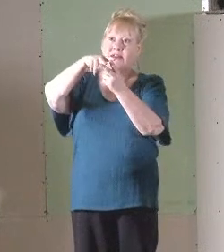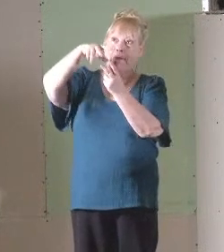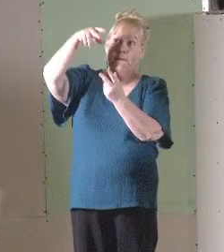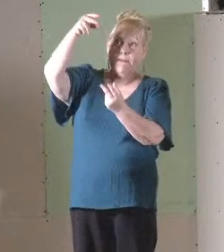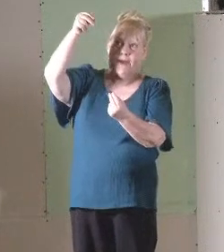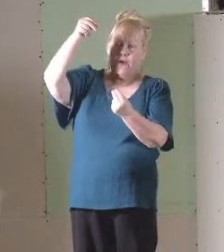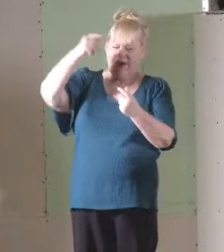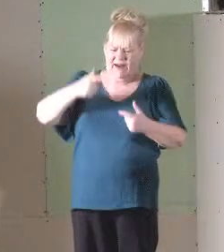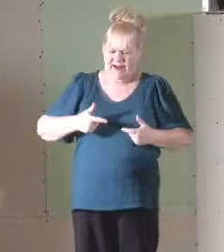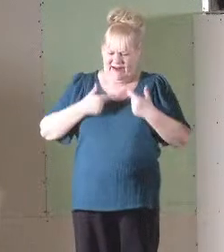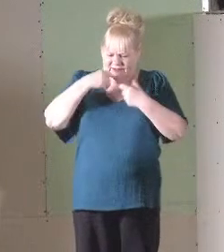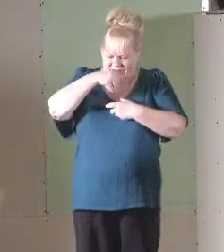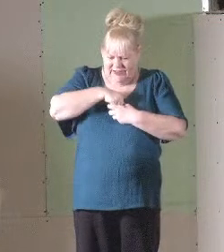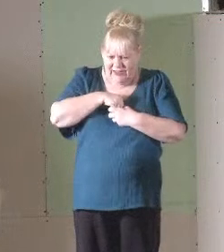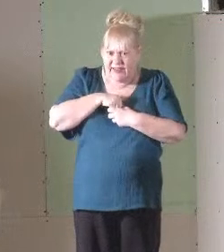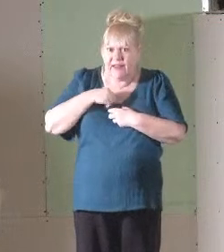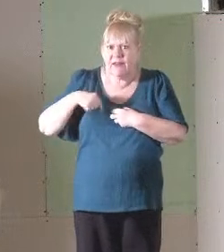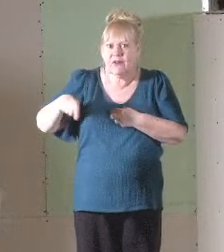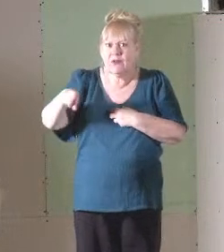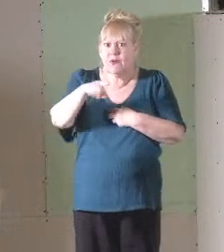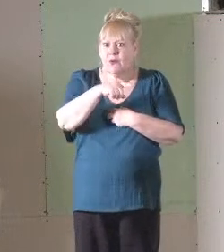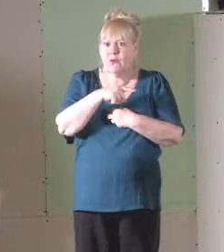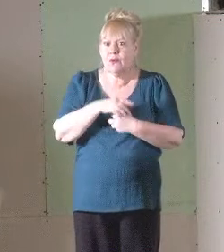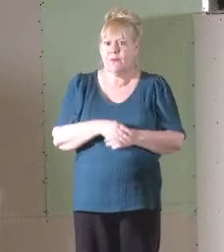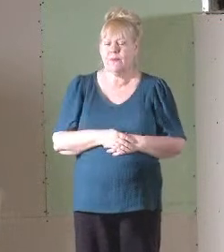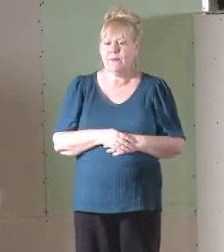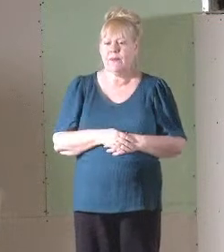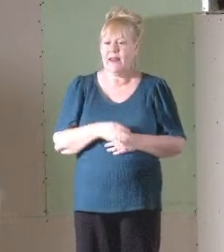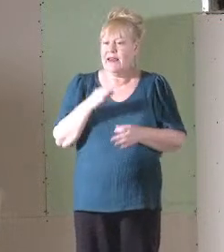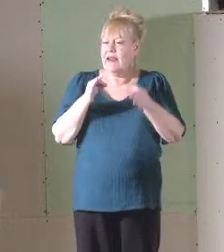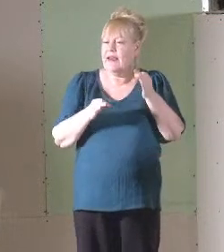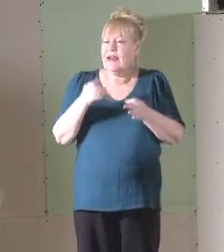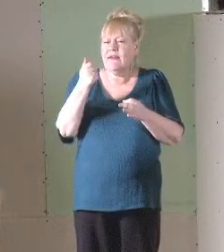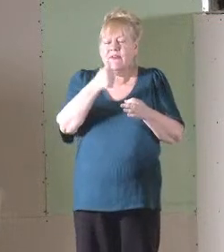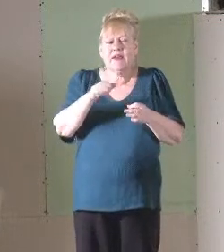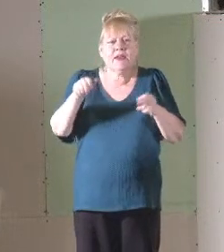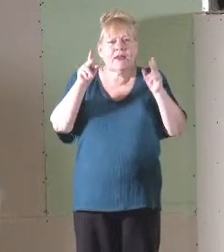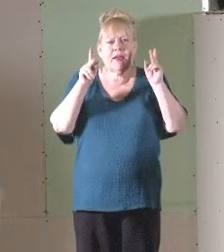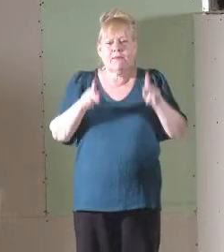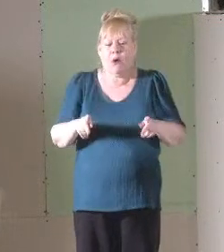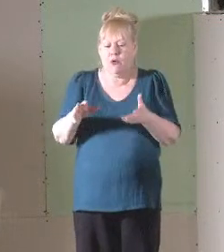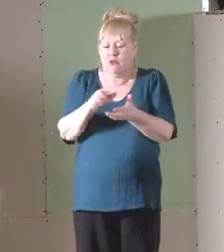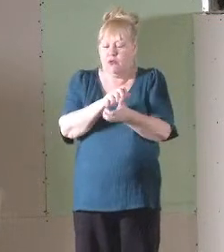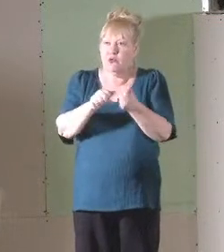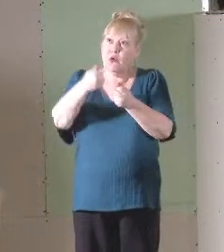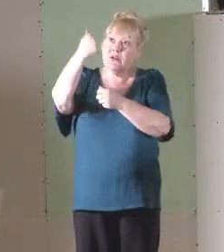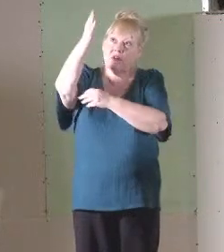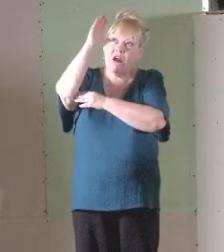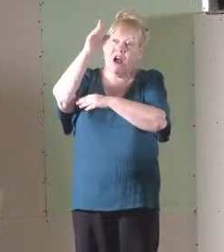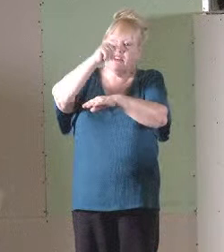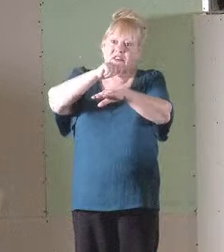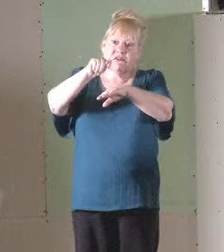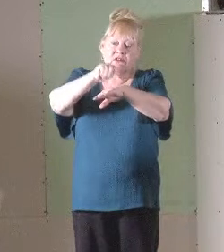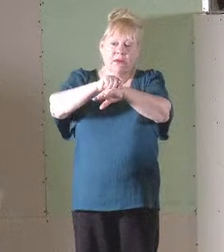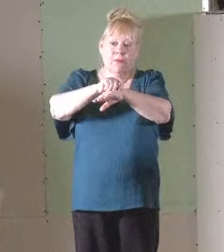dwells in you? If anyone destroys God's temple